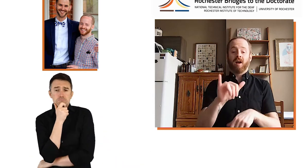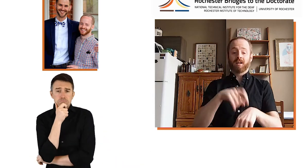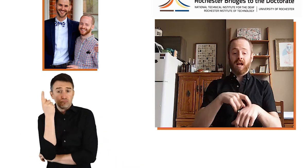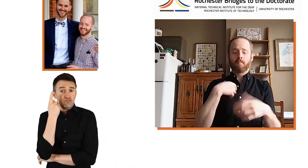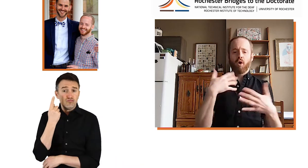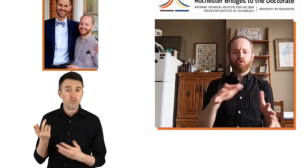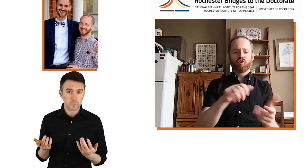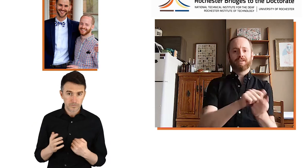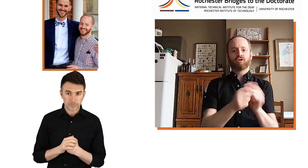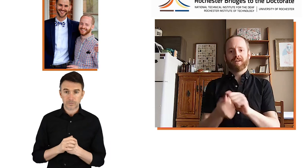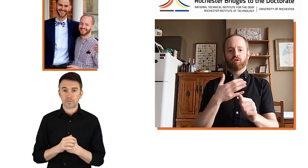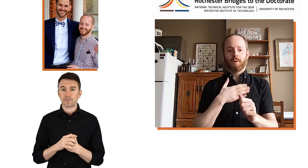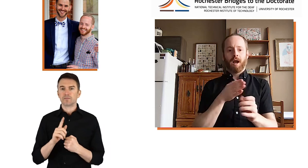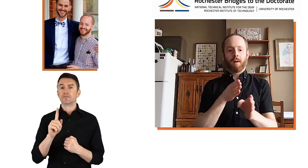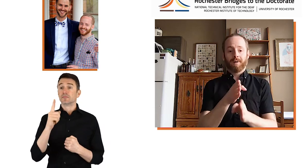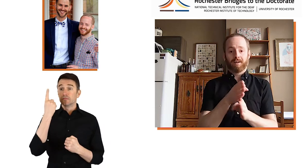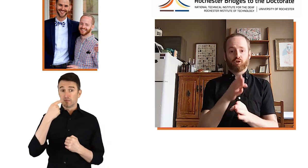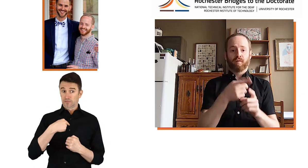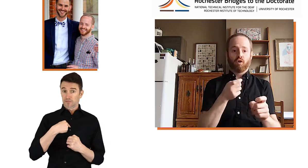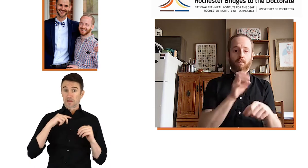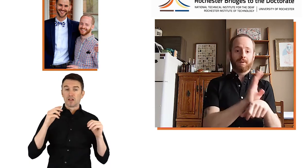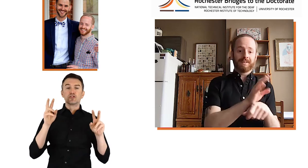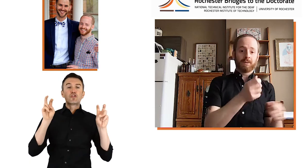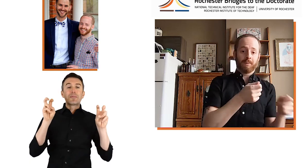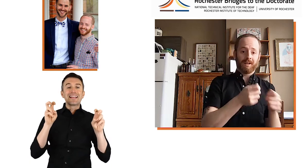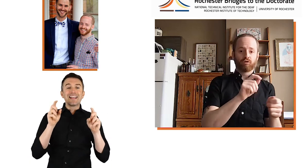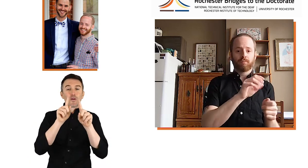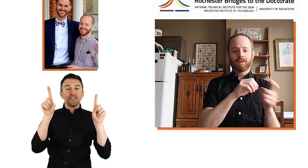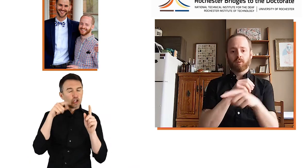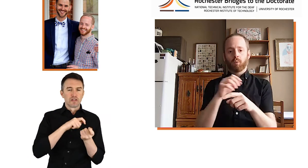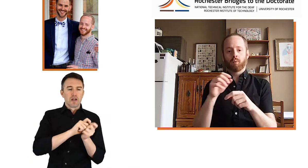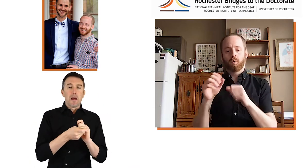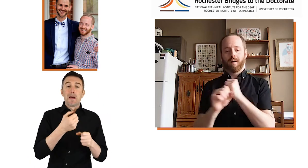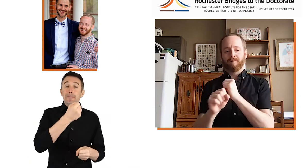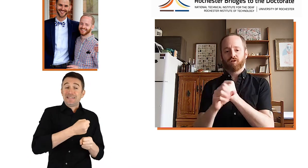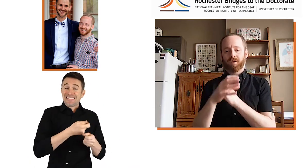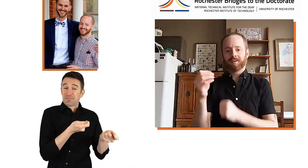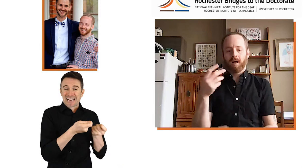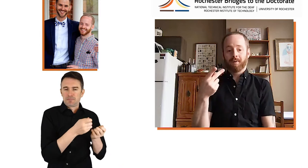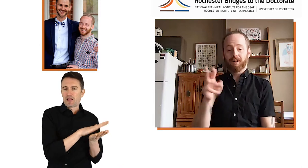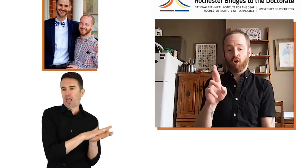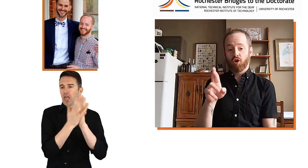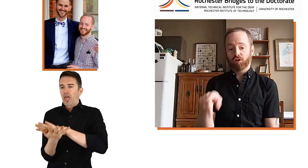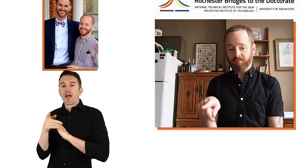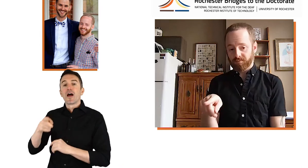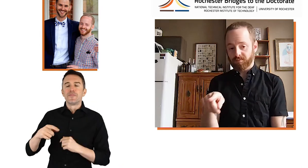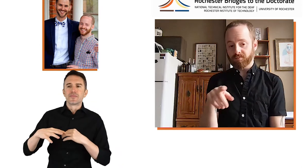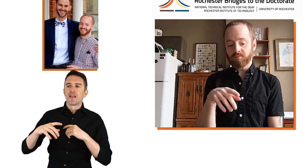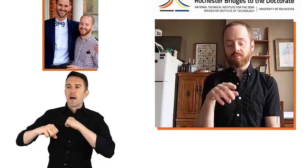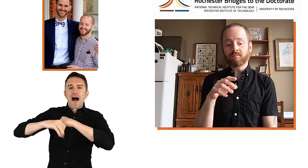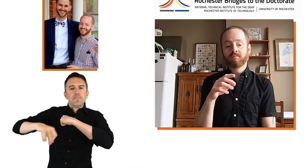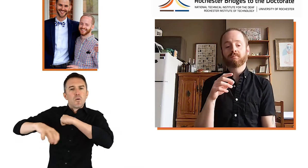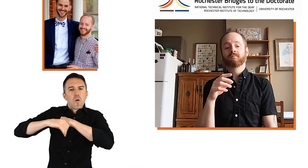At that time, I had already changed my major from business administration to advertising and public